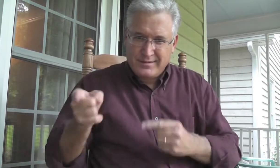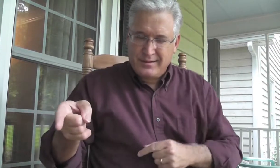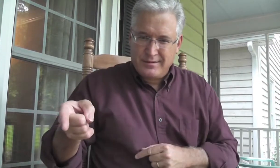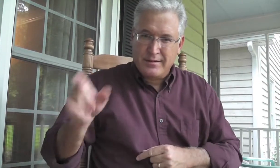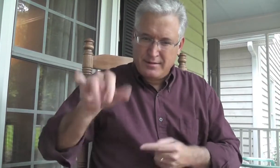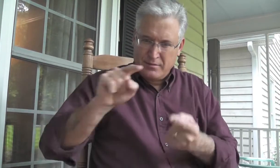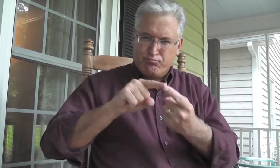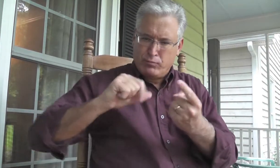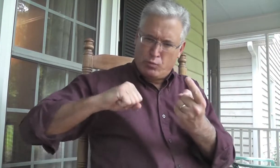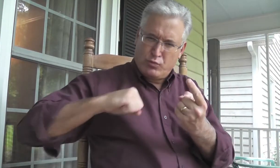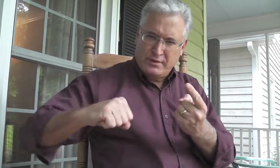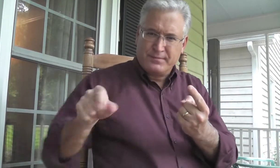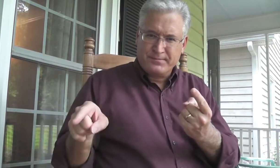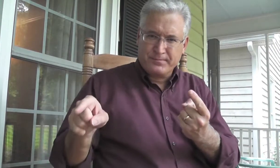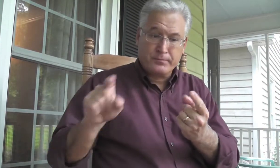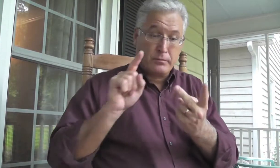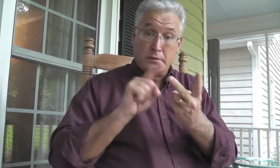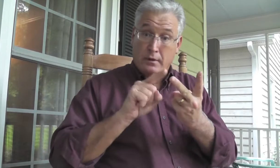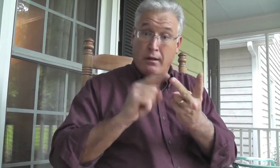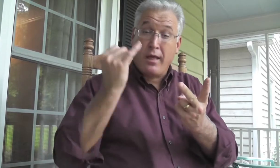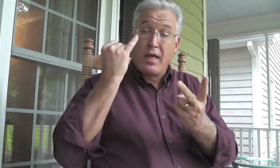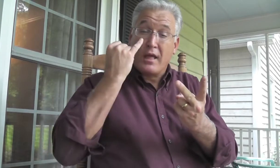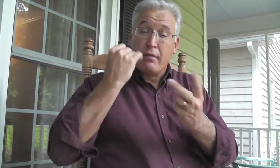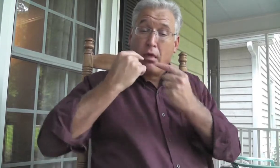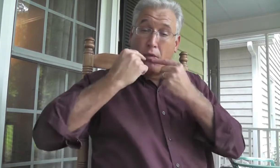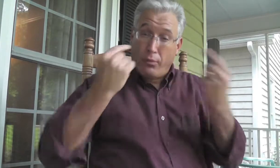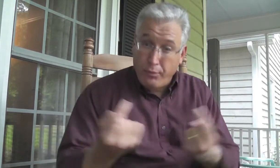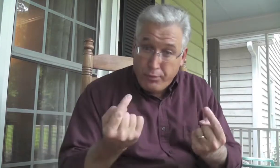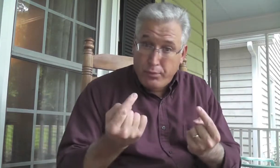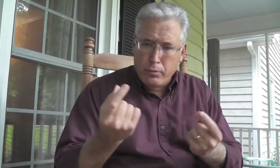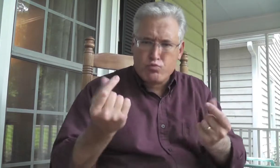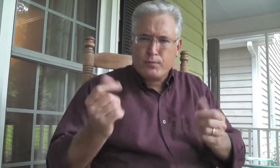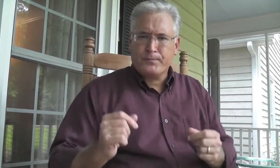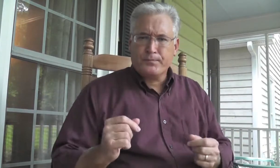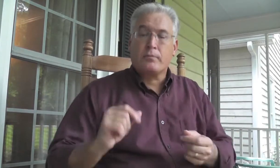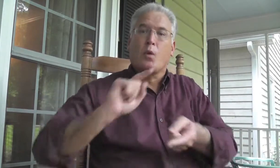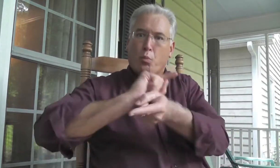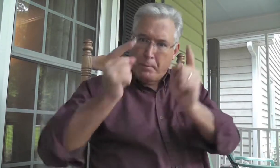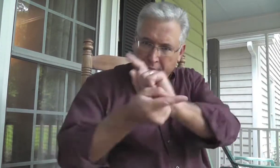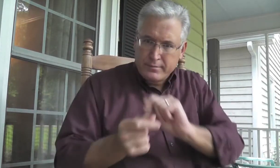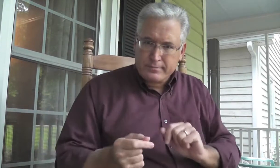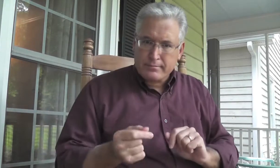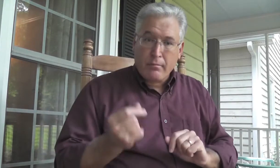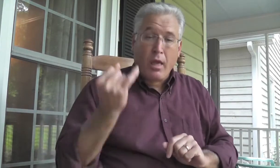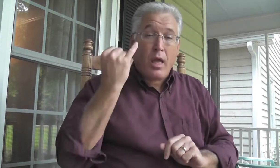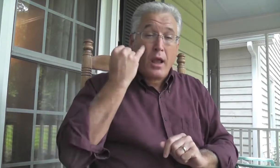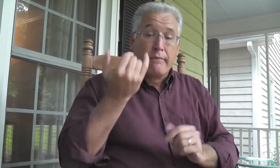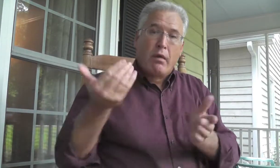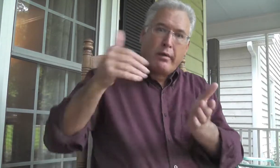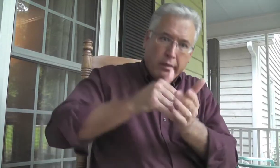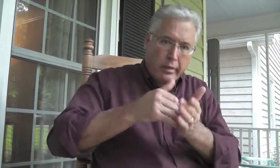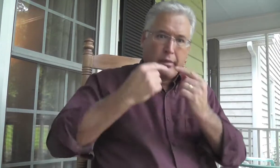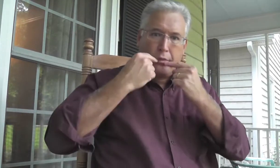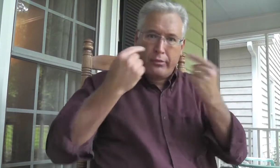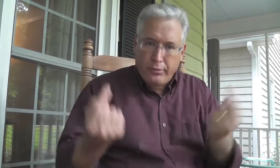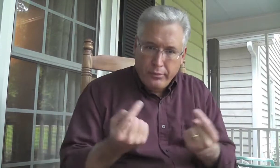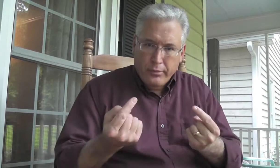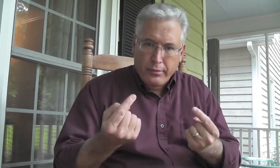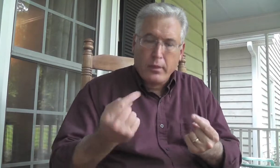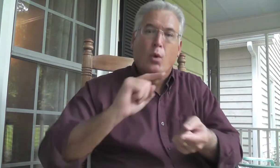sin. Continue to do that. And secondly, if we do sin, what do we do? We repent. If we sin again,